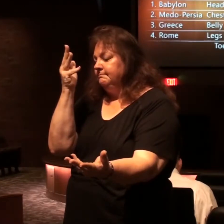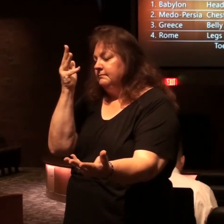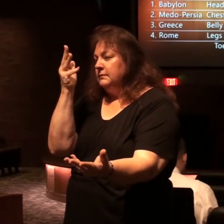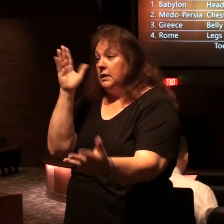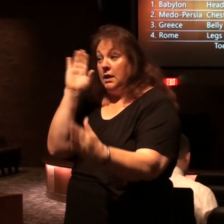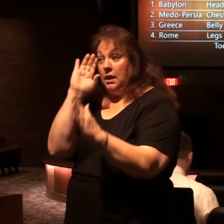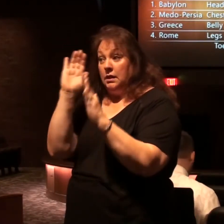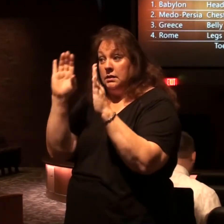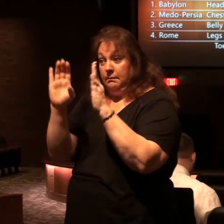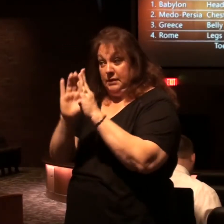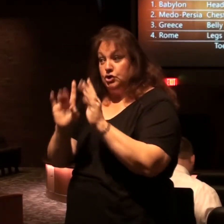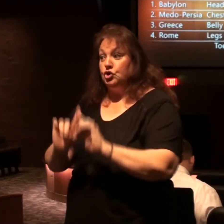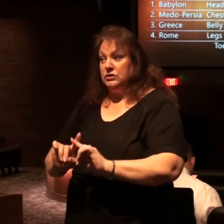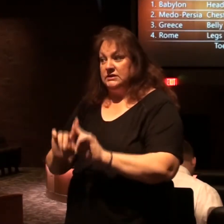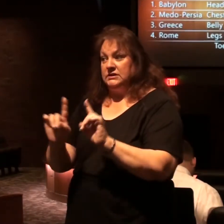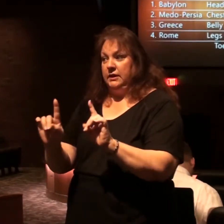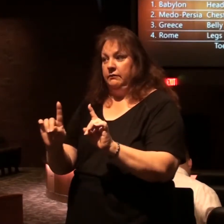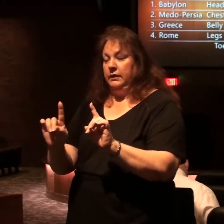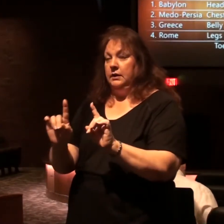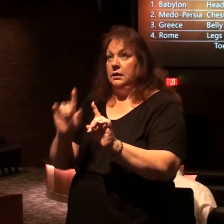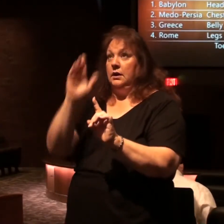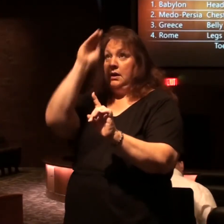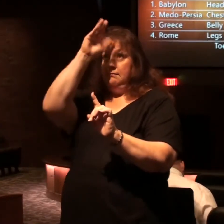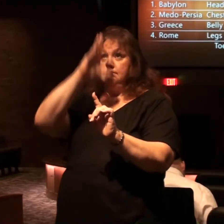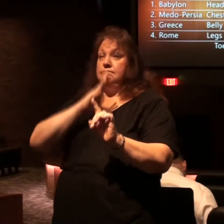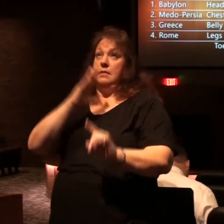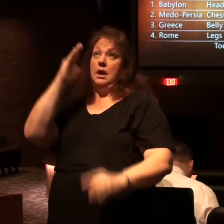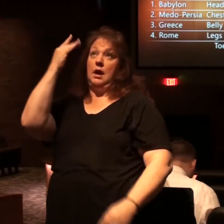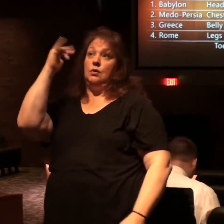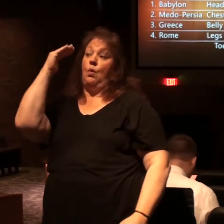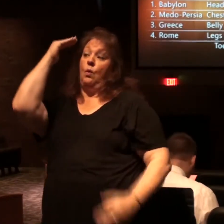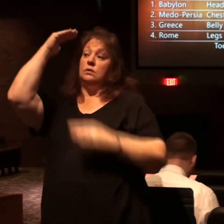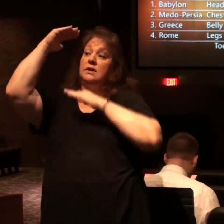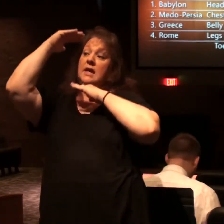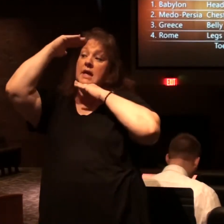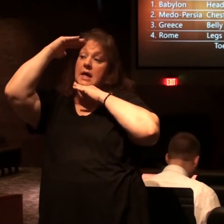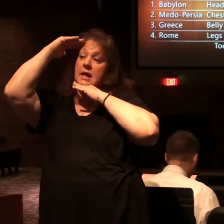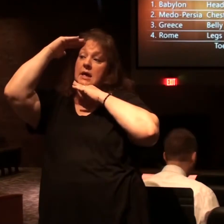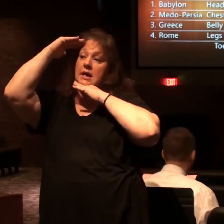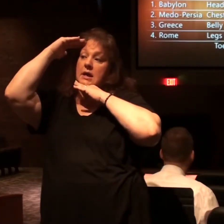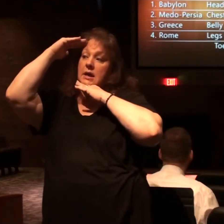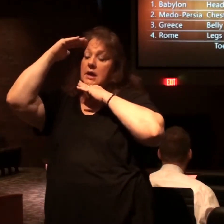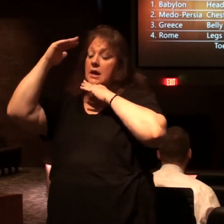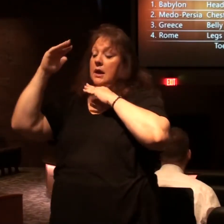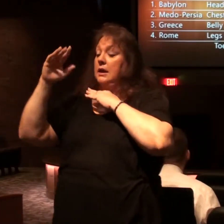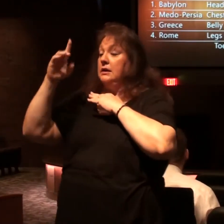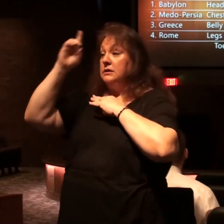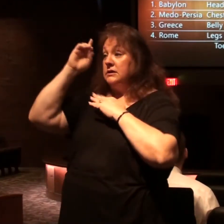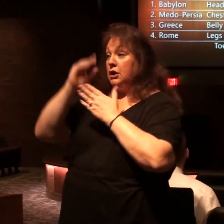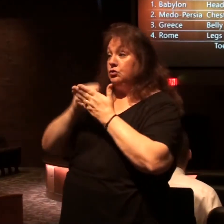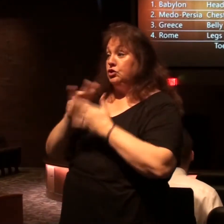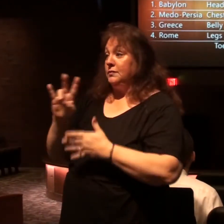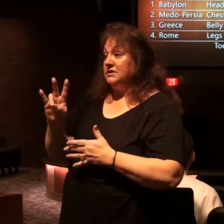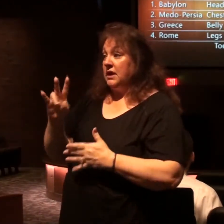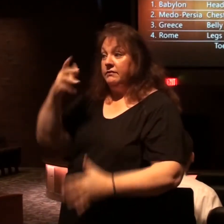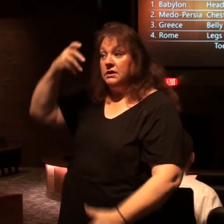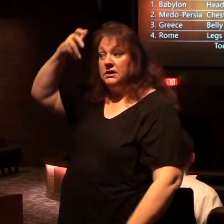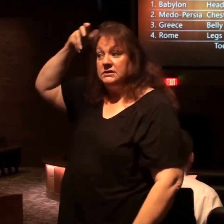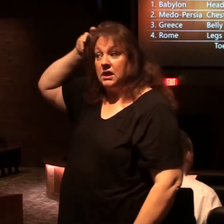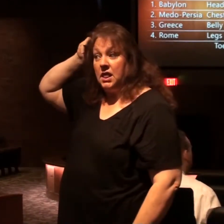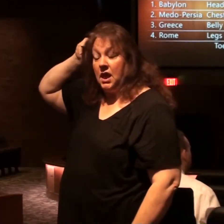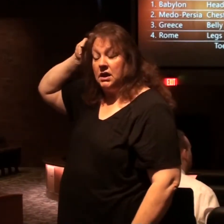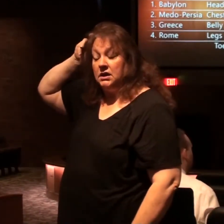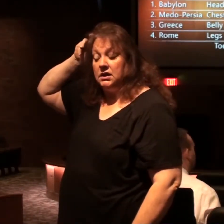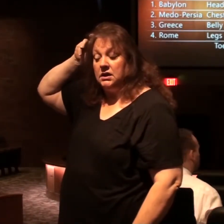picture you have the head of gold to represent Babylon in chapter two in chapter seven it's a lion instead of